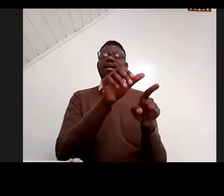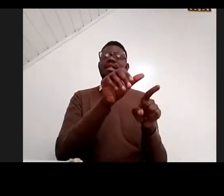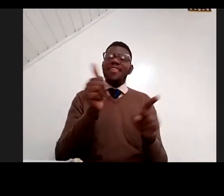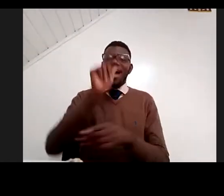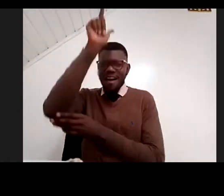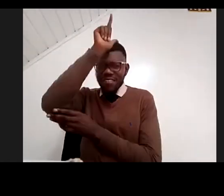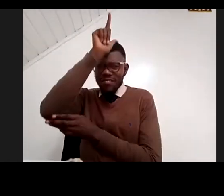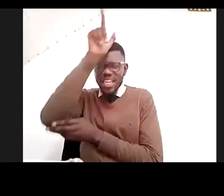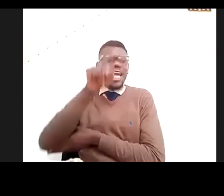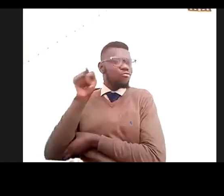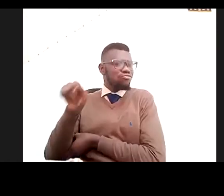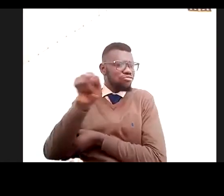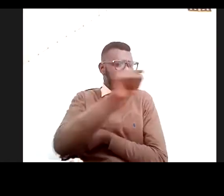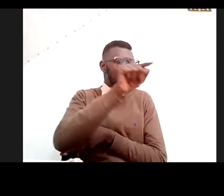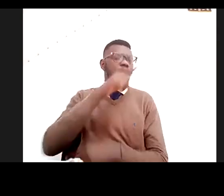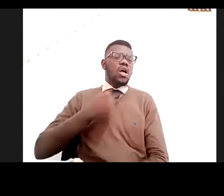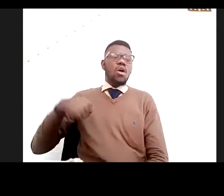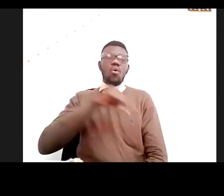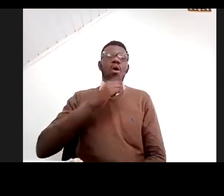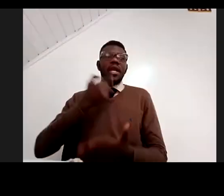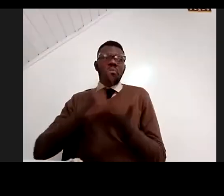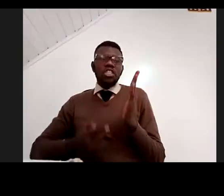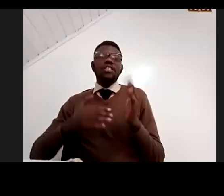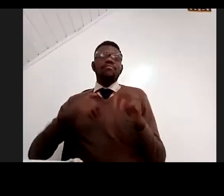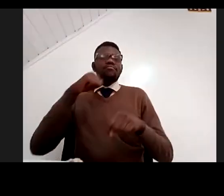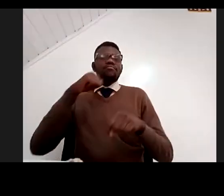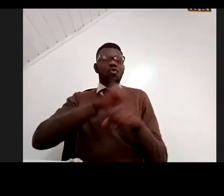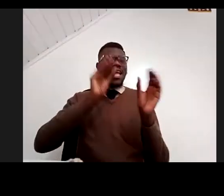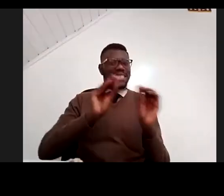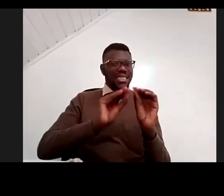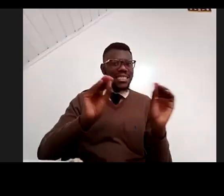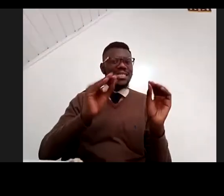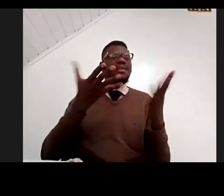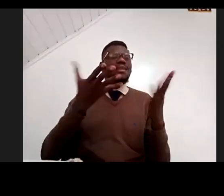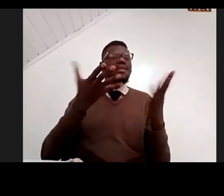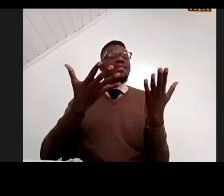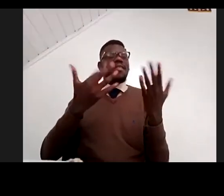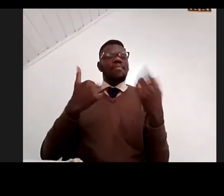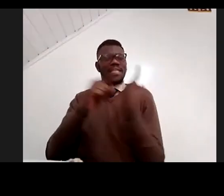and we pay the school tuition and school fees for this, these kids,